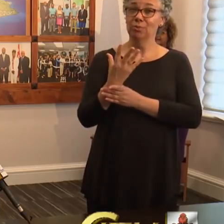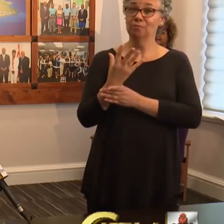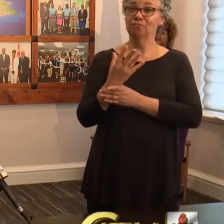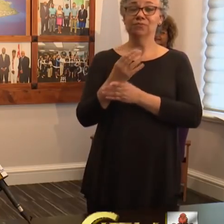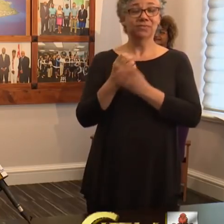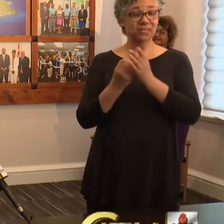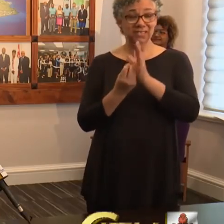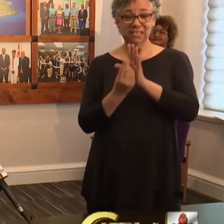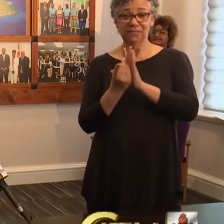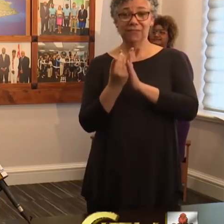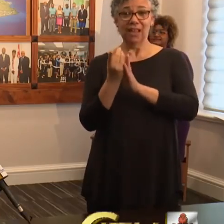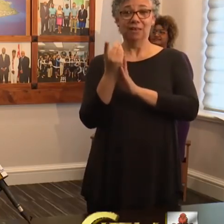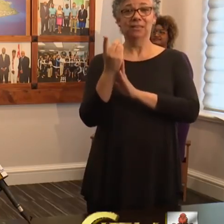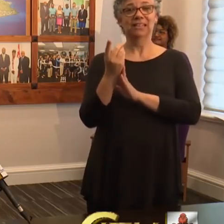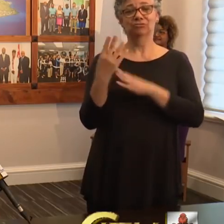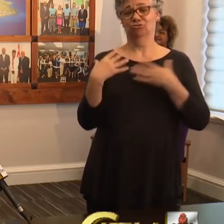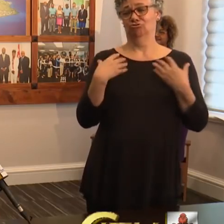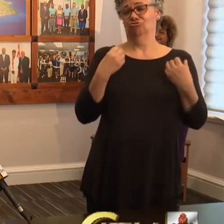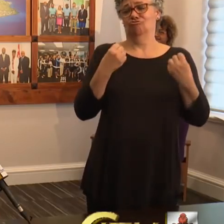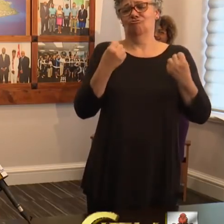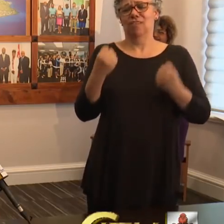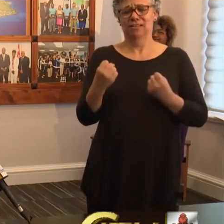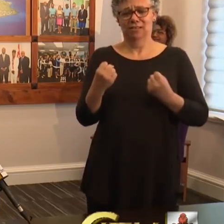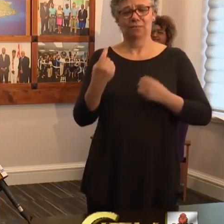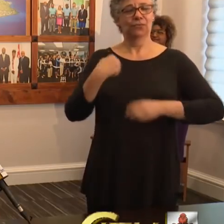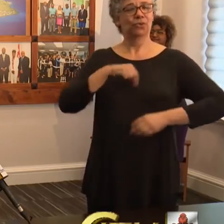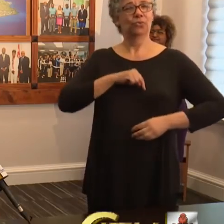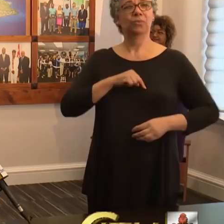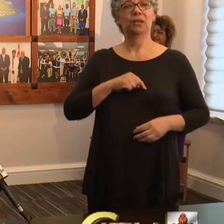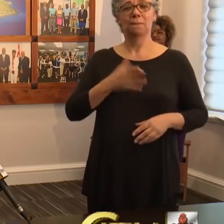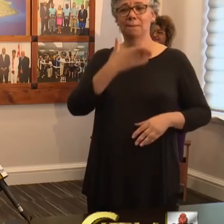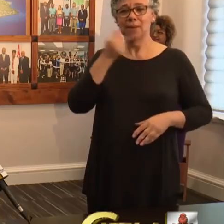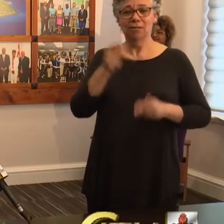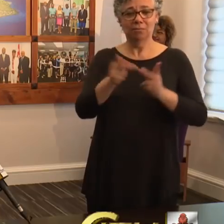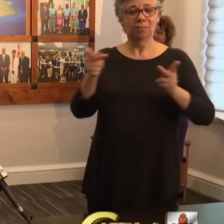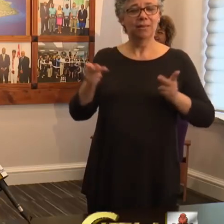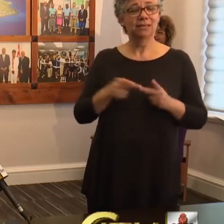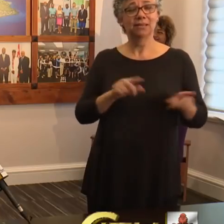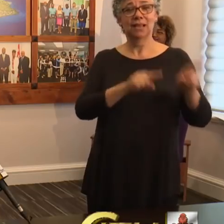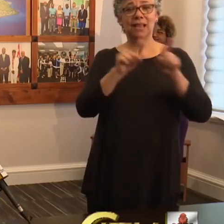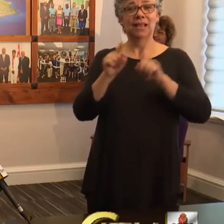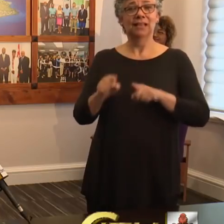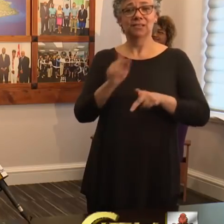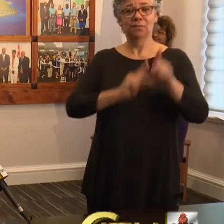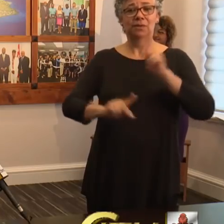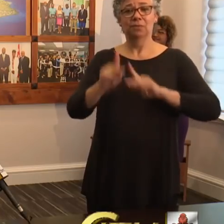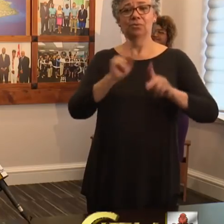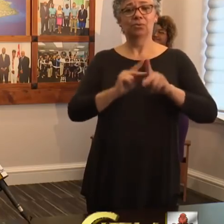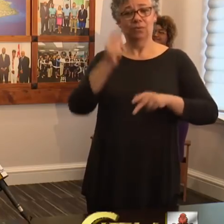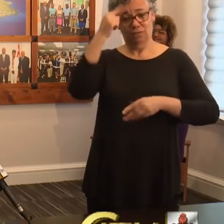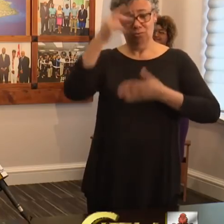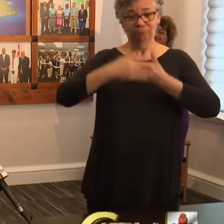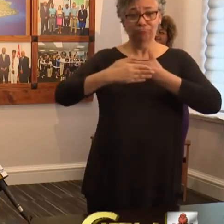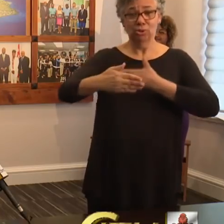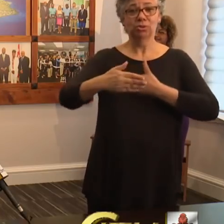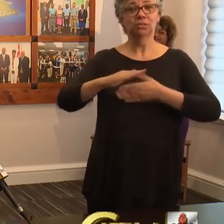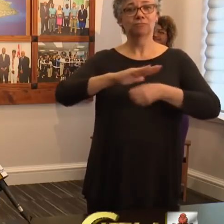evolve and to strengthen we'll be better positioned as a people for a post-COVID-19 world.